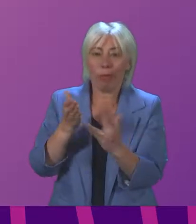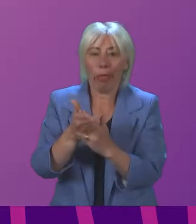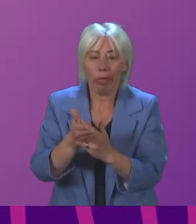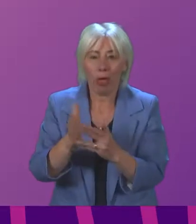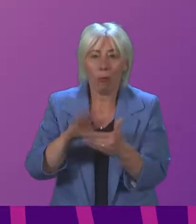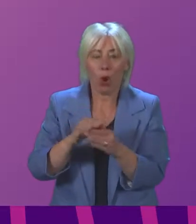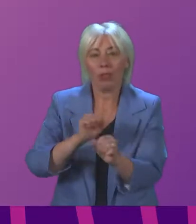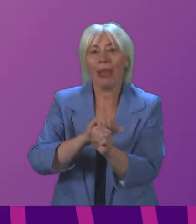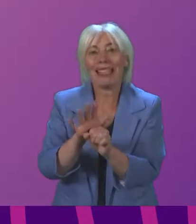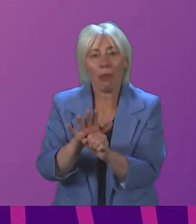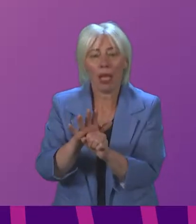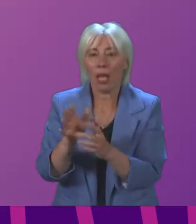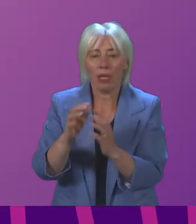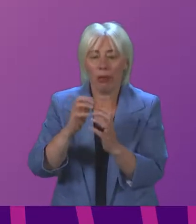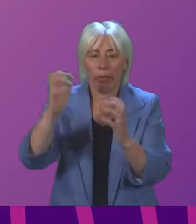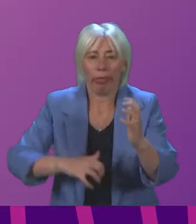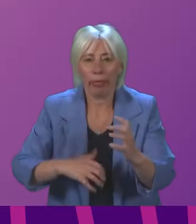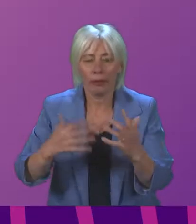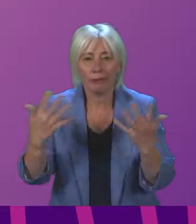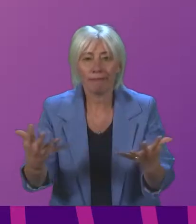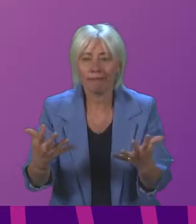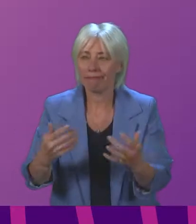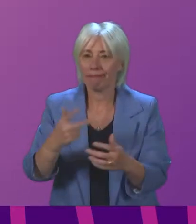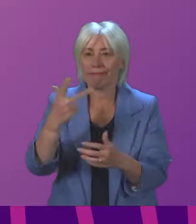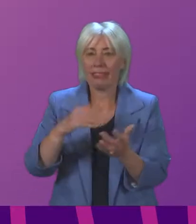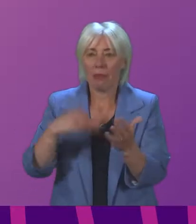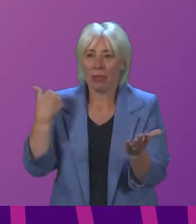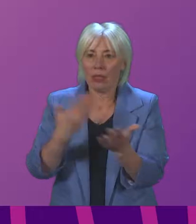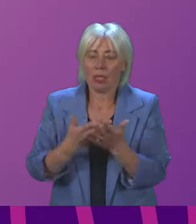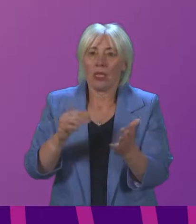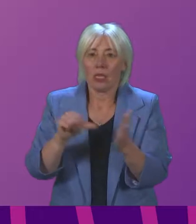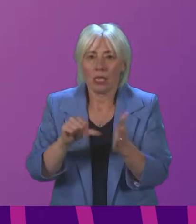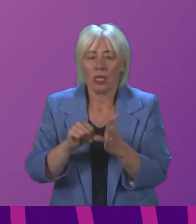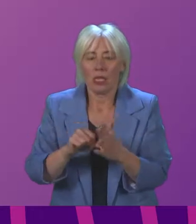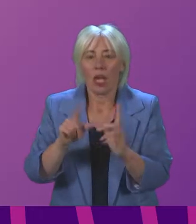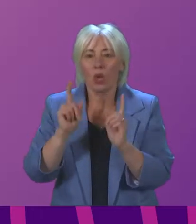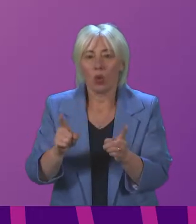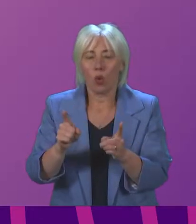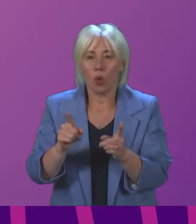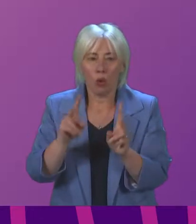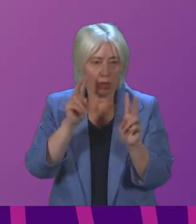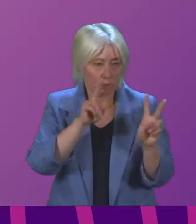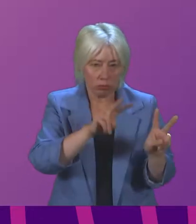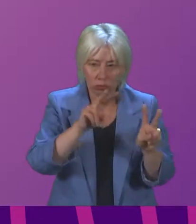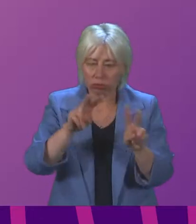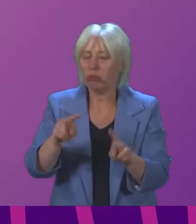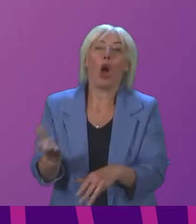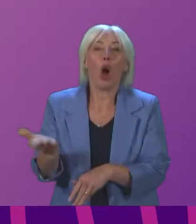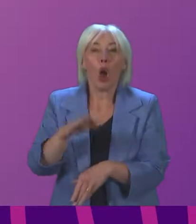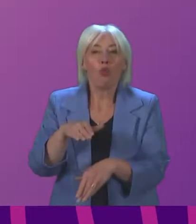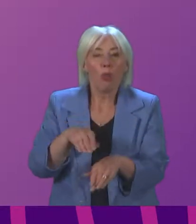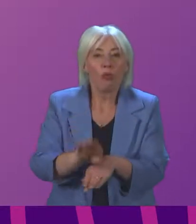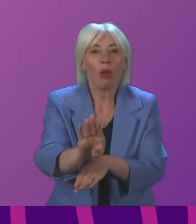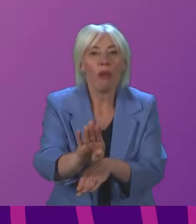pandemic over the last 18 months or so. So, the recovery plan,